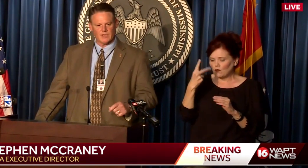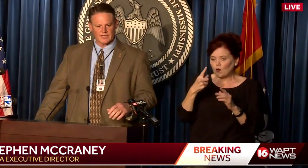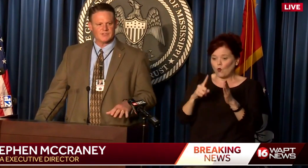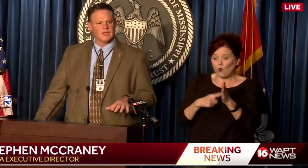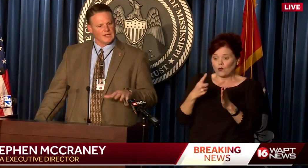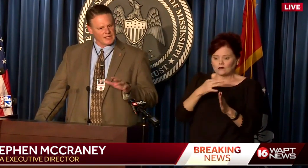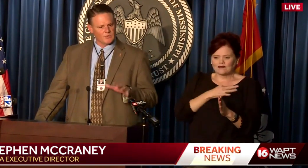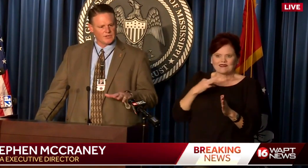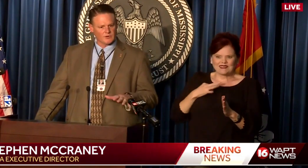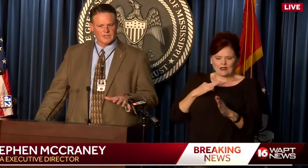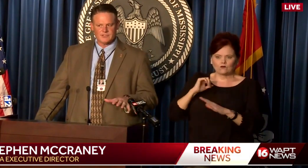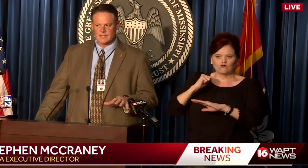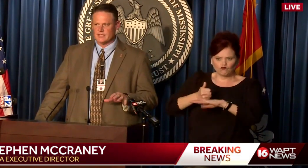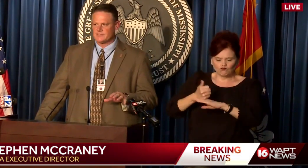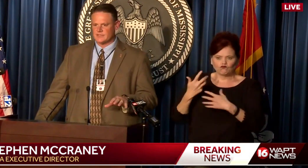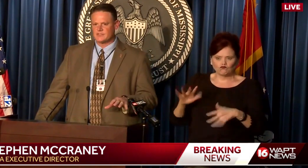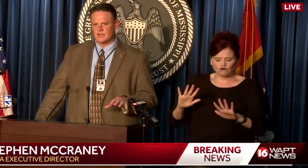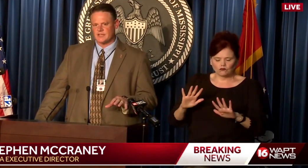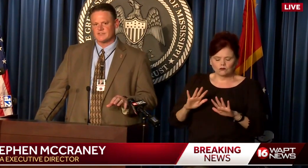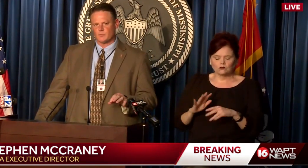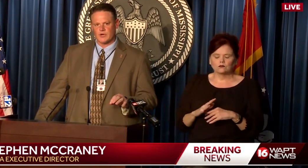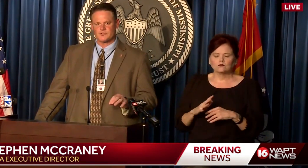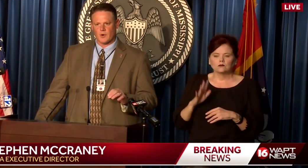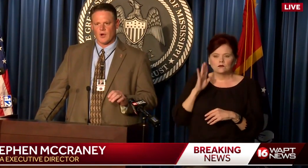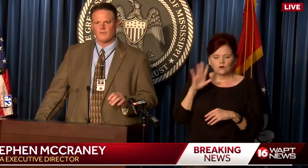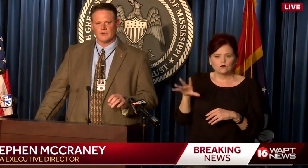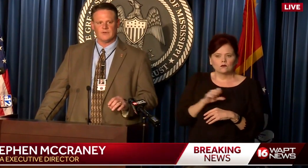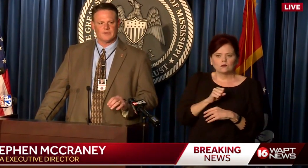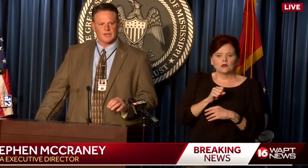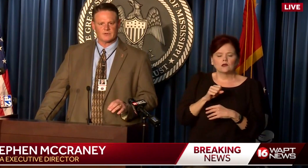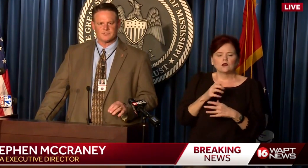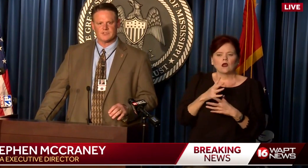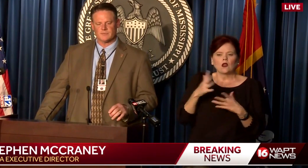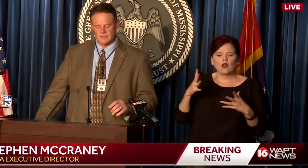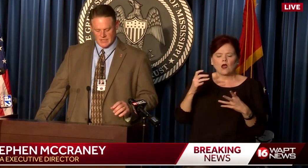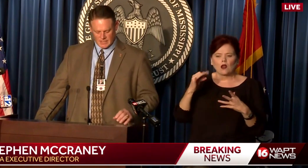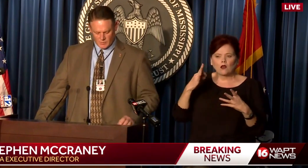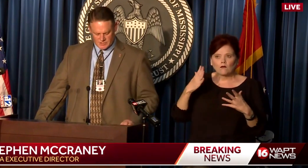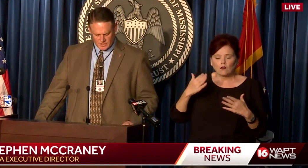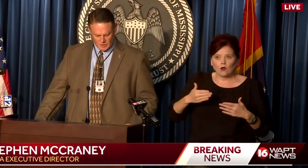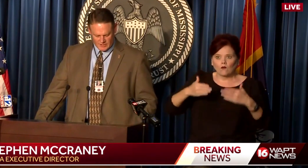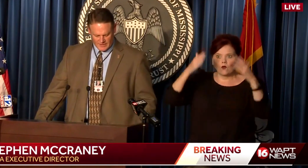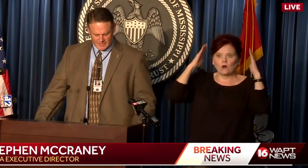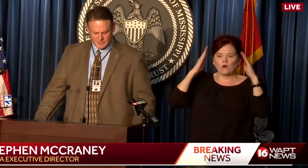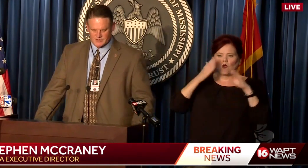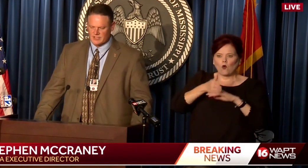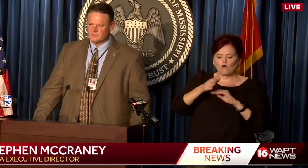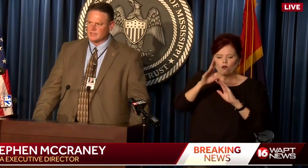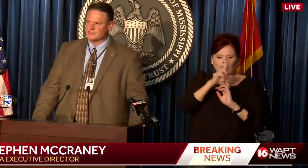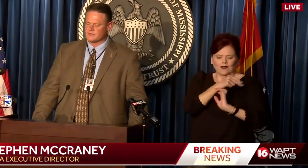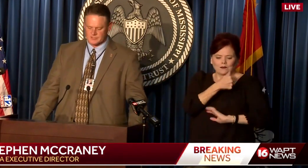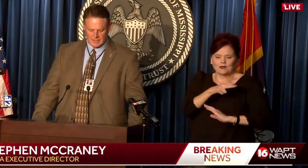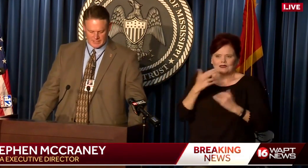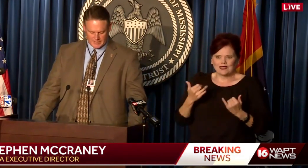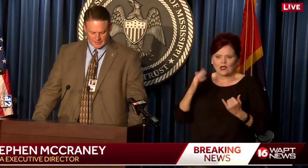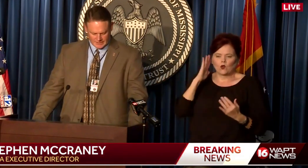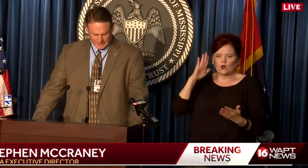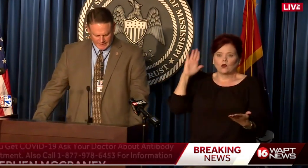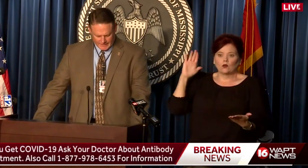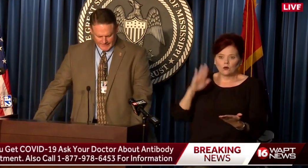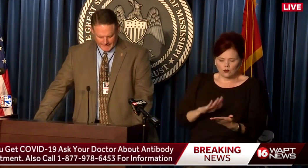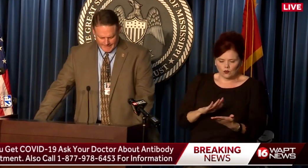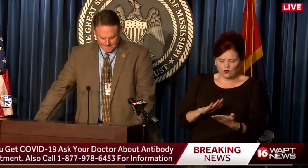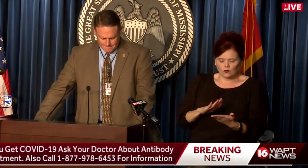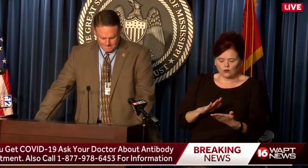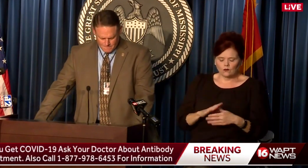these people in place, it will increase. So that's going to take some pressure off of the medical system in which it currently finds itself because of this pandemic.